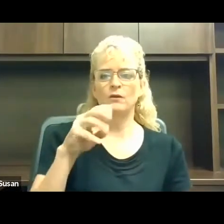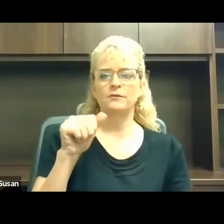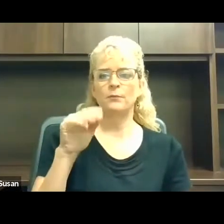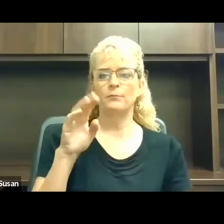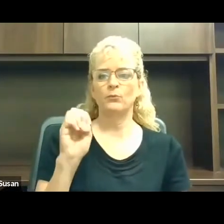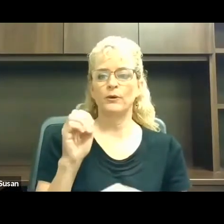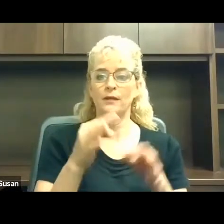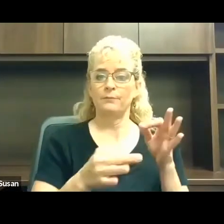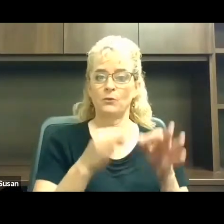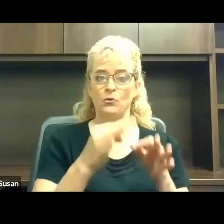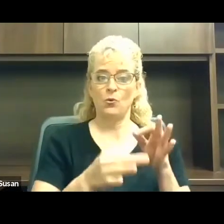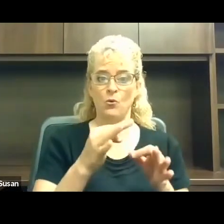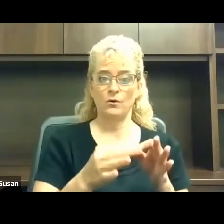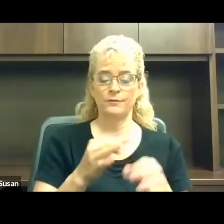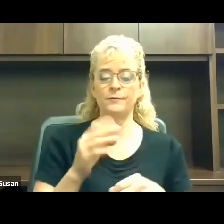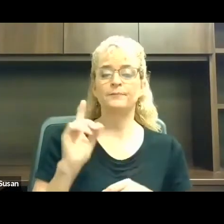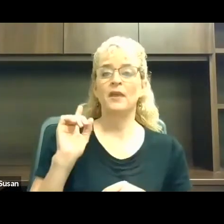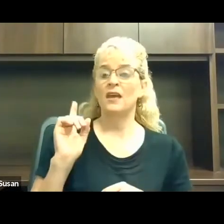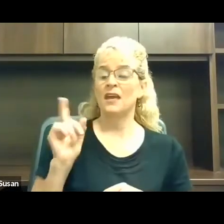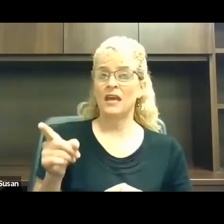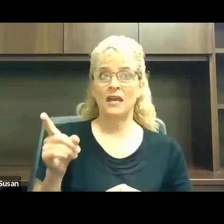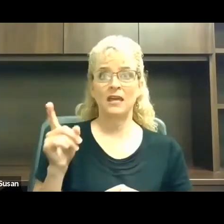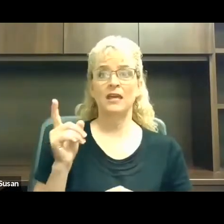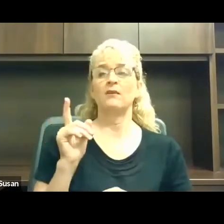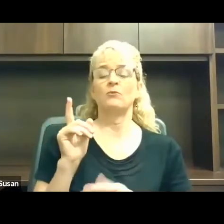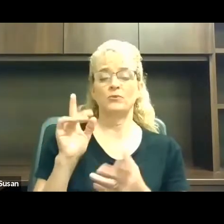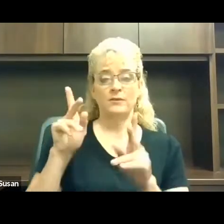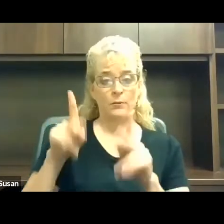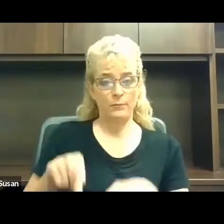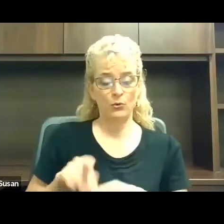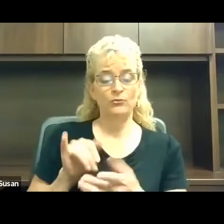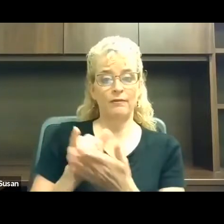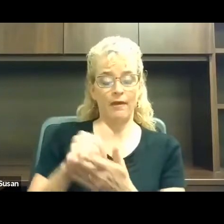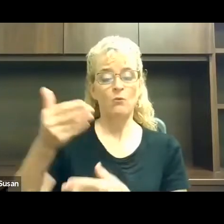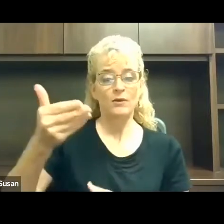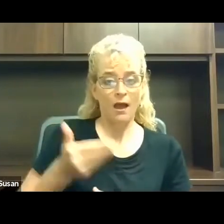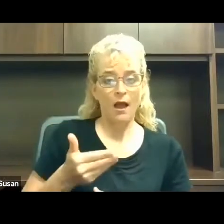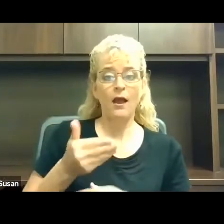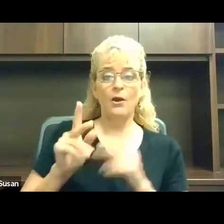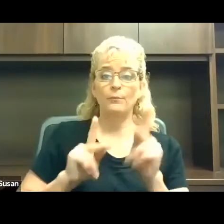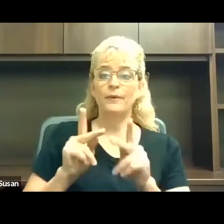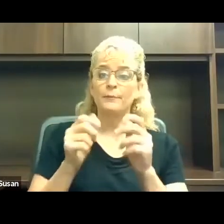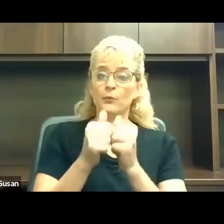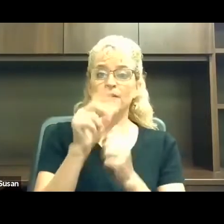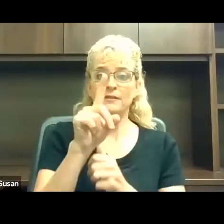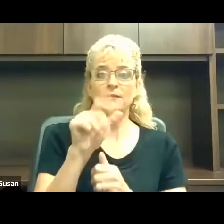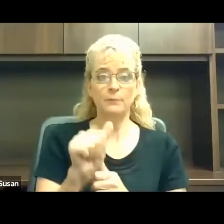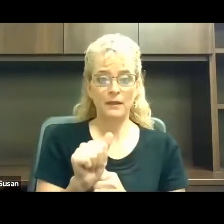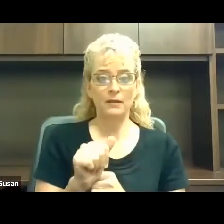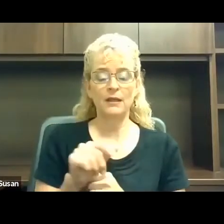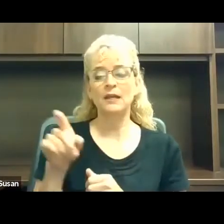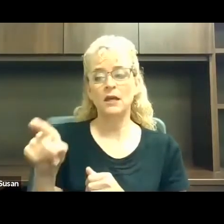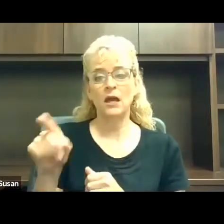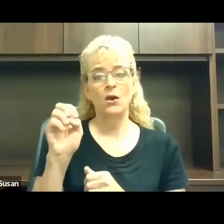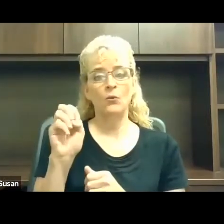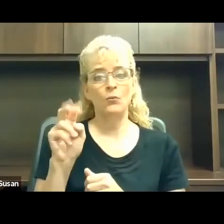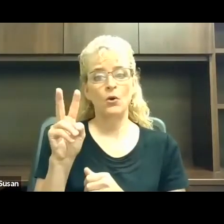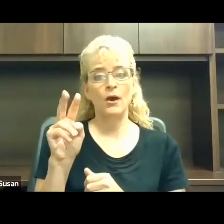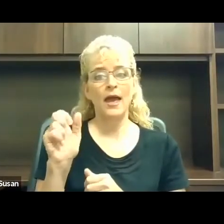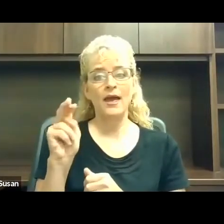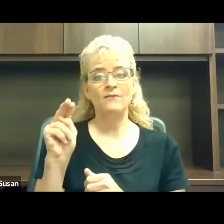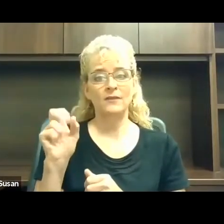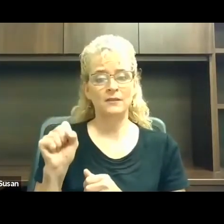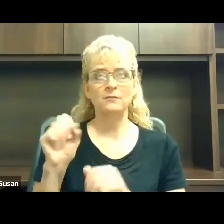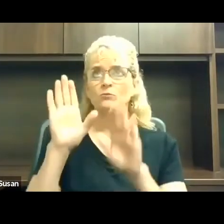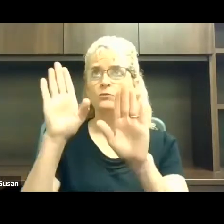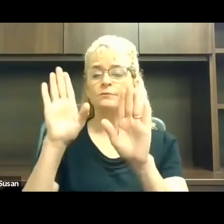disabilities I had ever met up to that time. And Evan was a superlative. And there was a knock at the door.